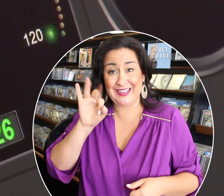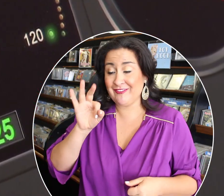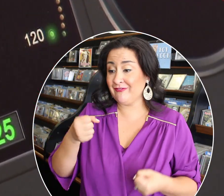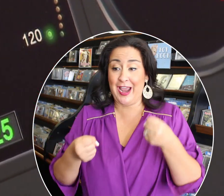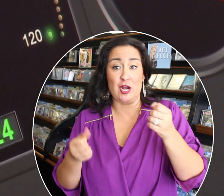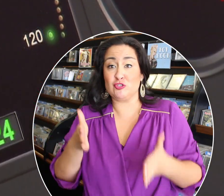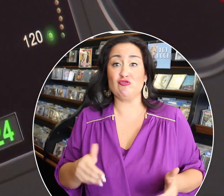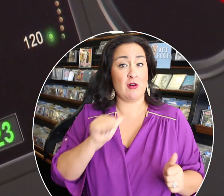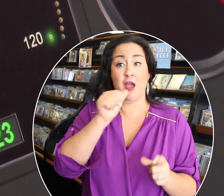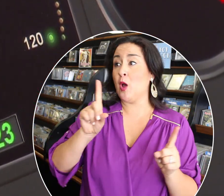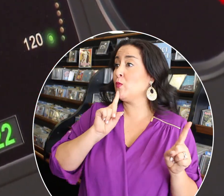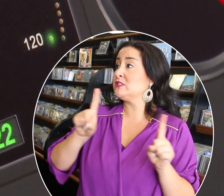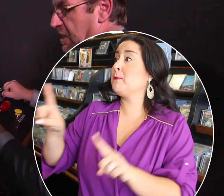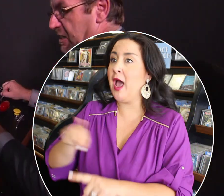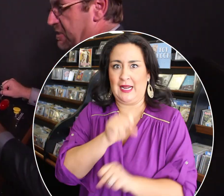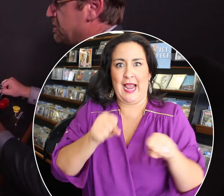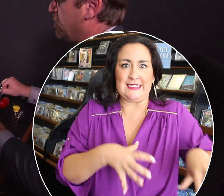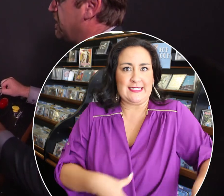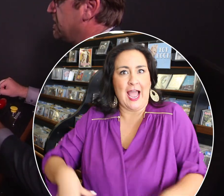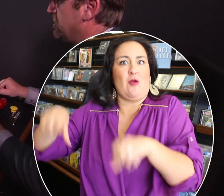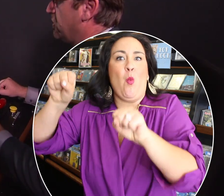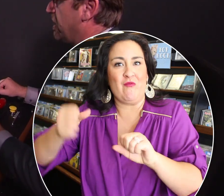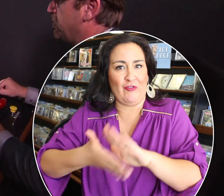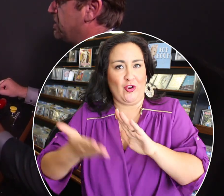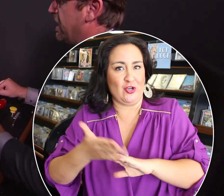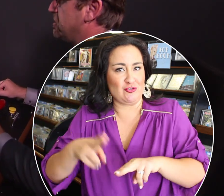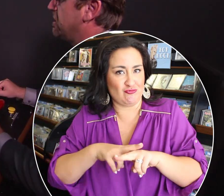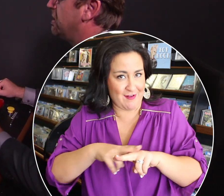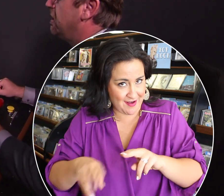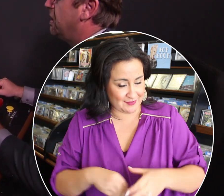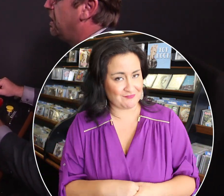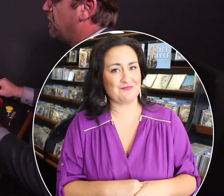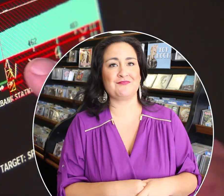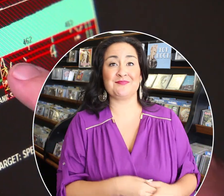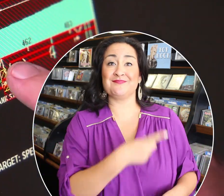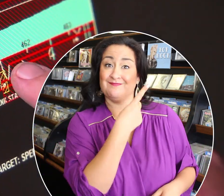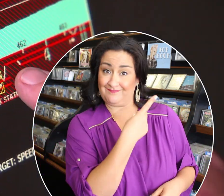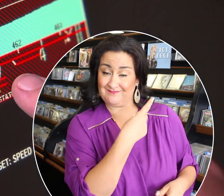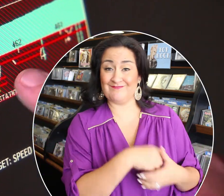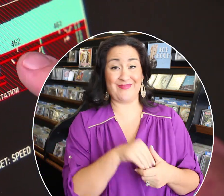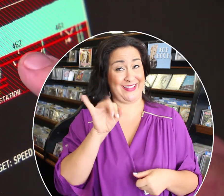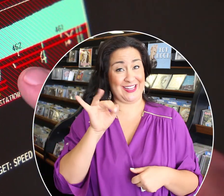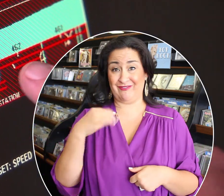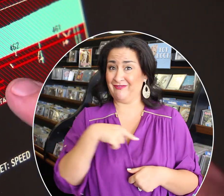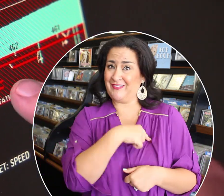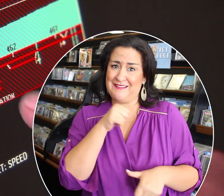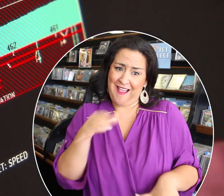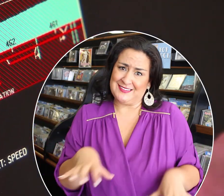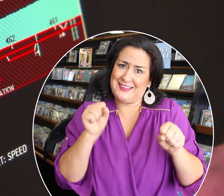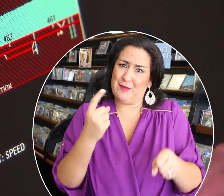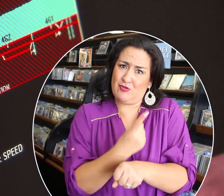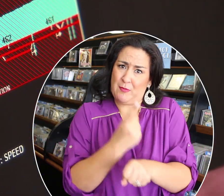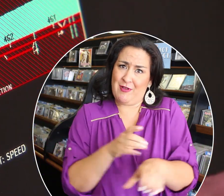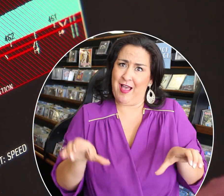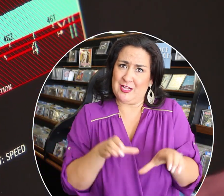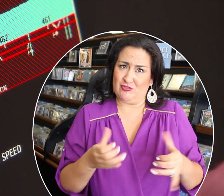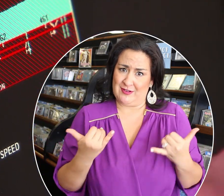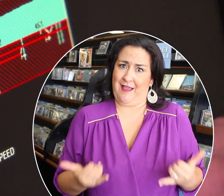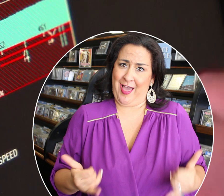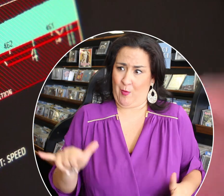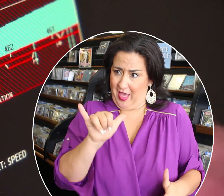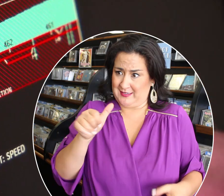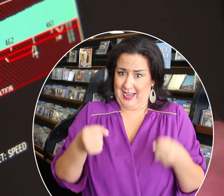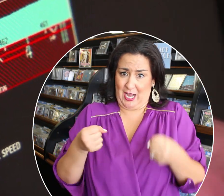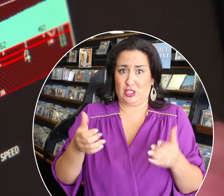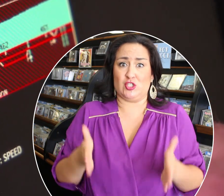it will even take over if the engineer doesn't slow down when needed. Shortly, you'll be able to see in just a moment that